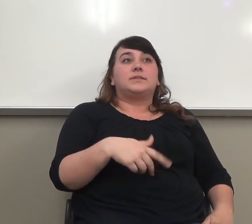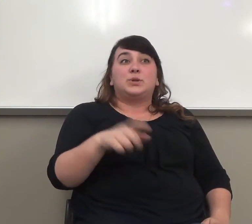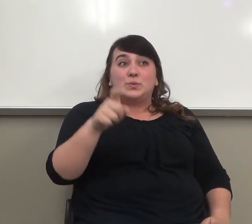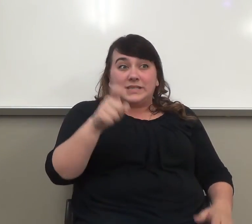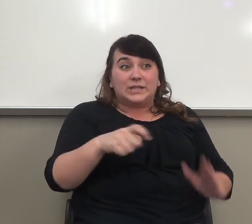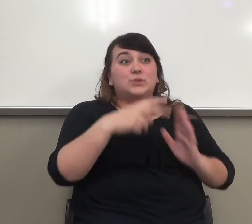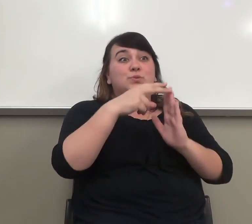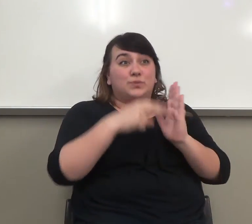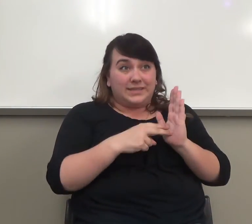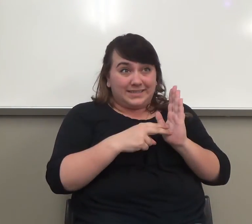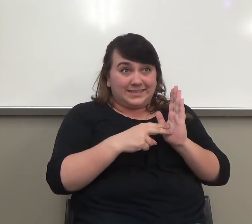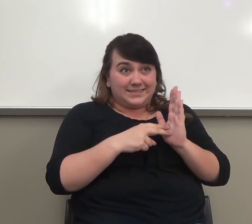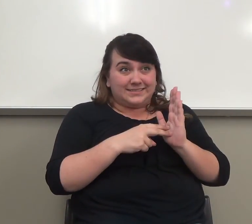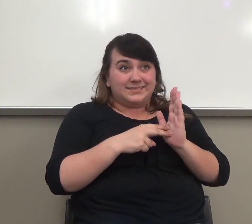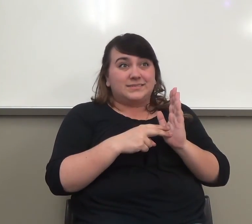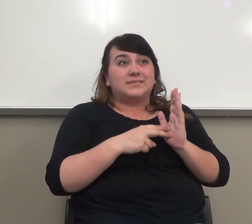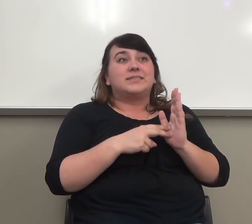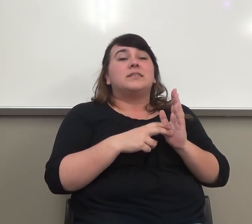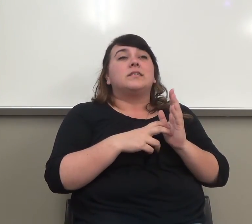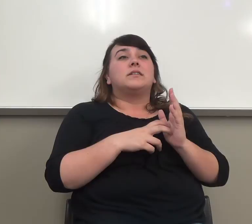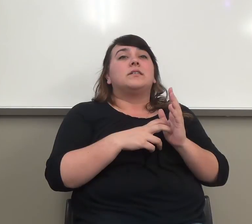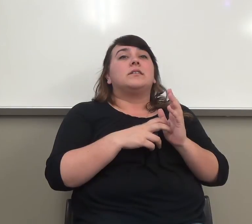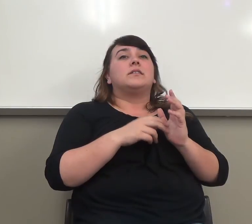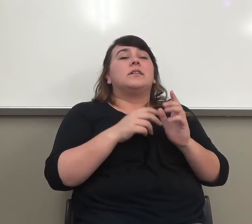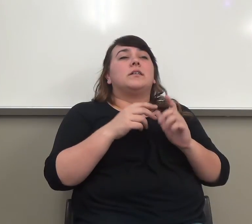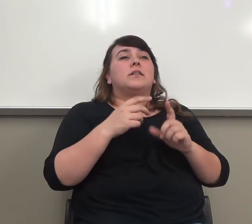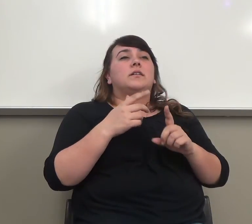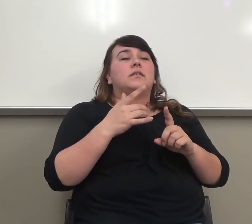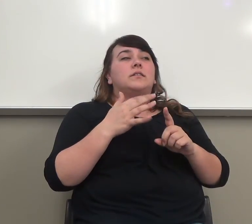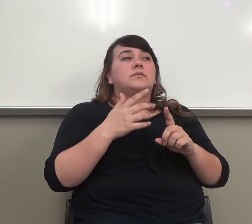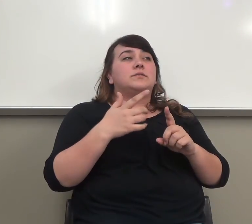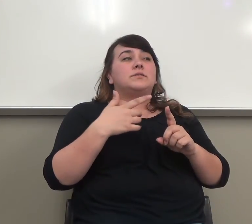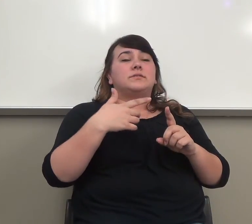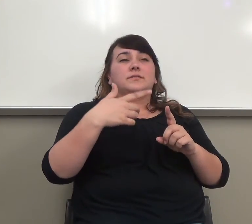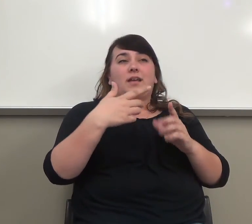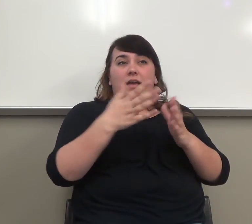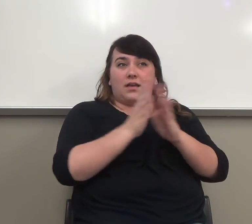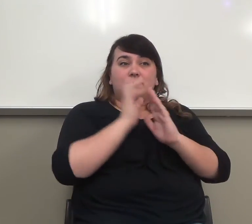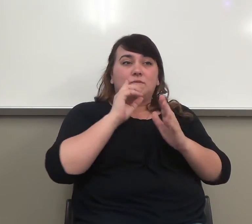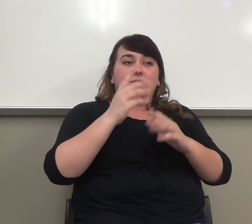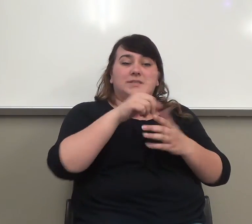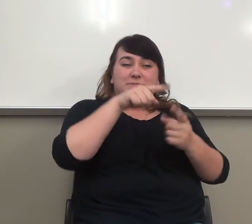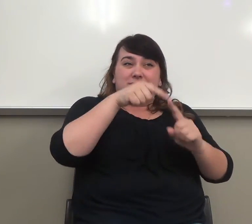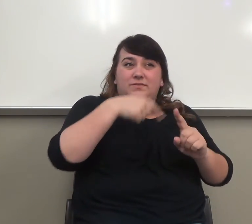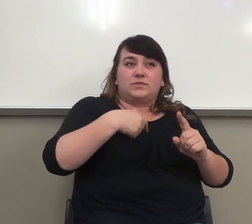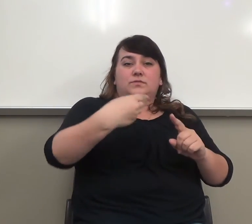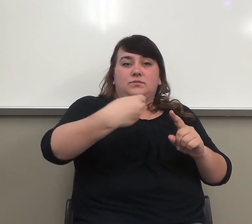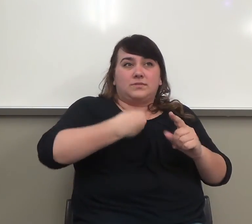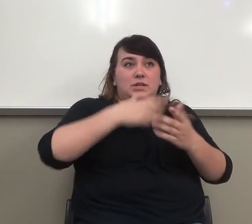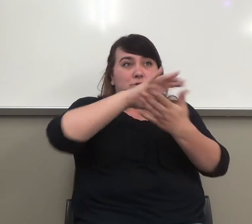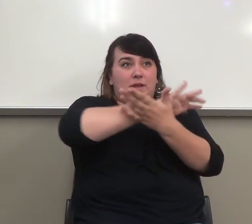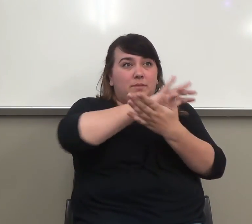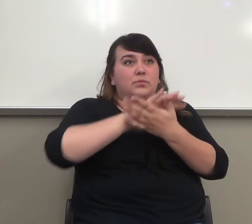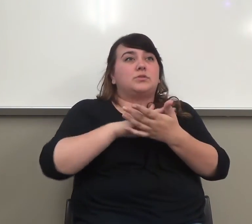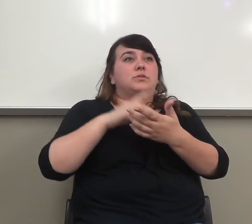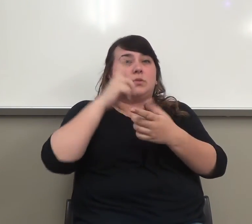Kernian, the specifics for Kernian papers in this class, they're going to be very